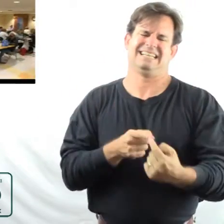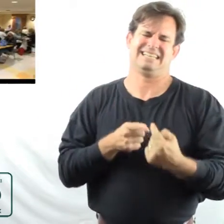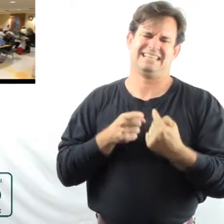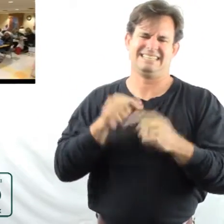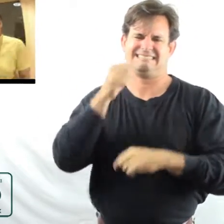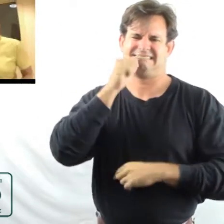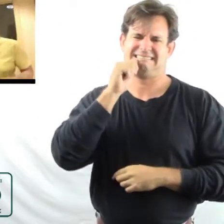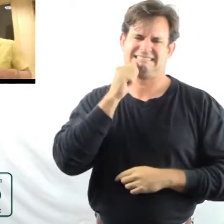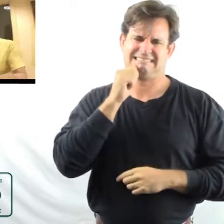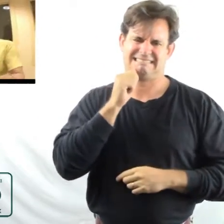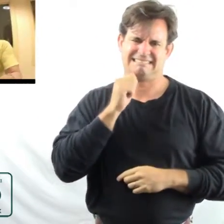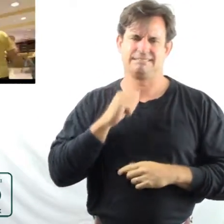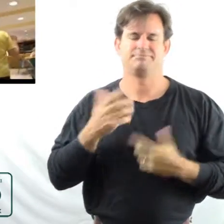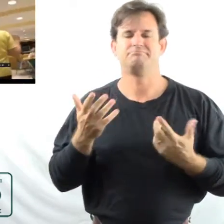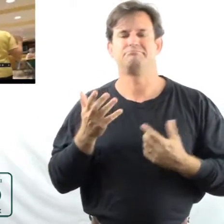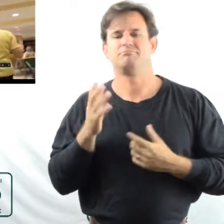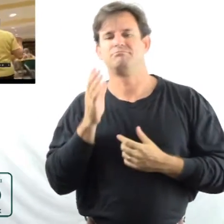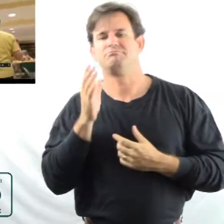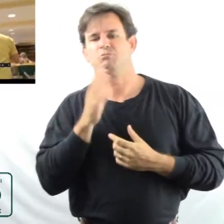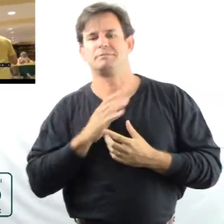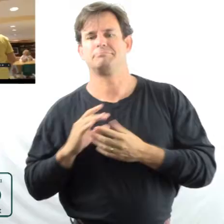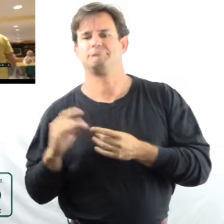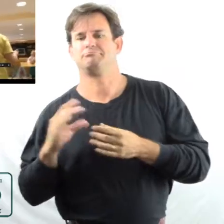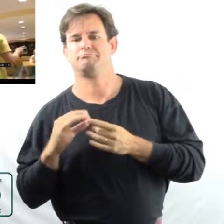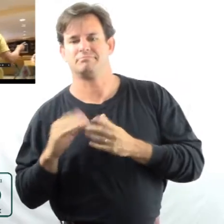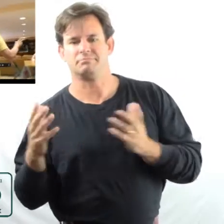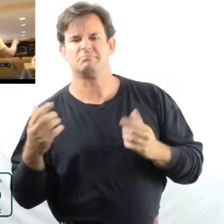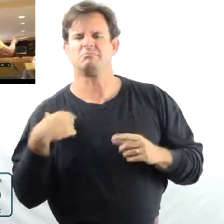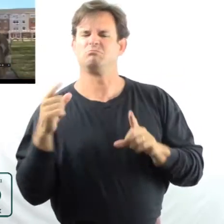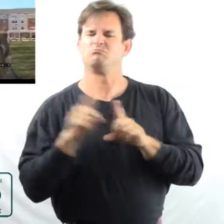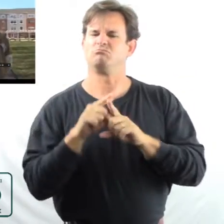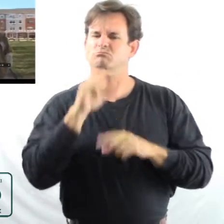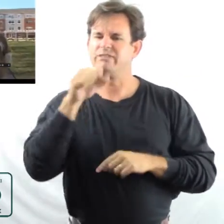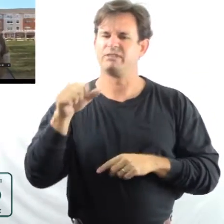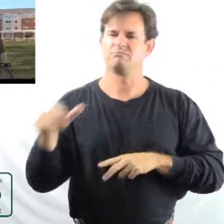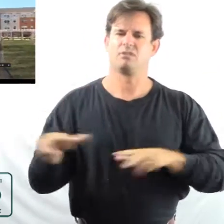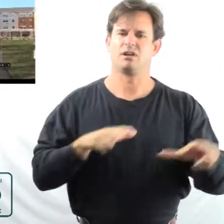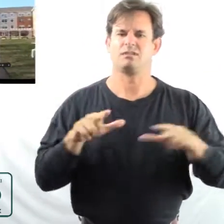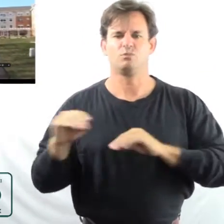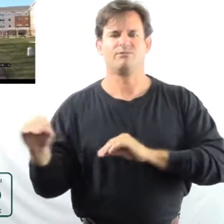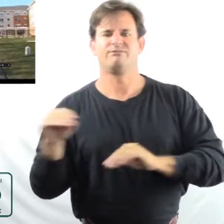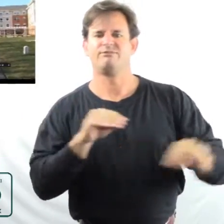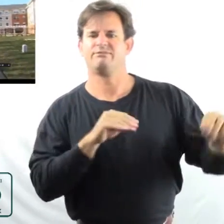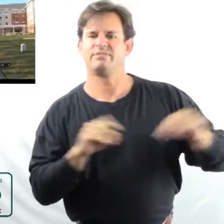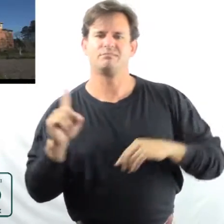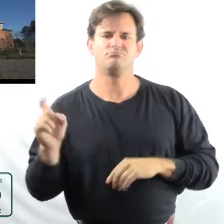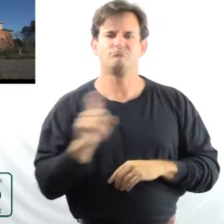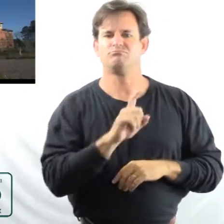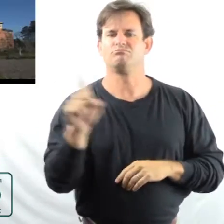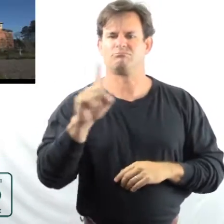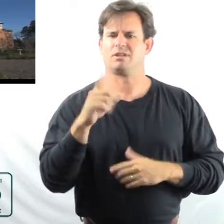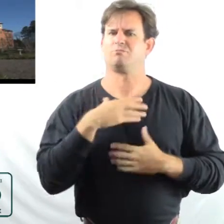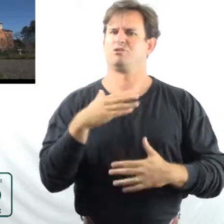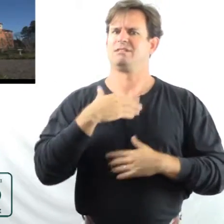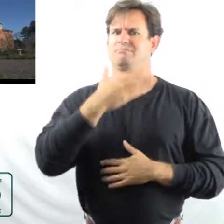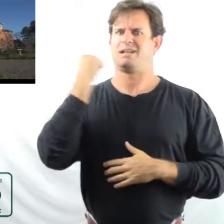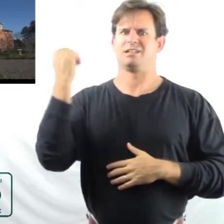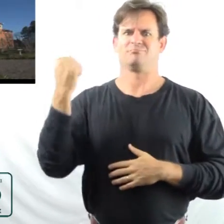bingo. Hold your cards. I enjoy moving around. And, I also enjoy walking. I breathe better. I feel better.